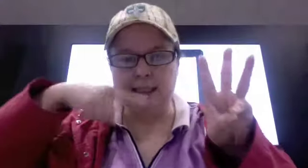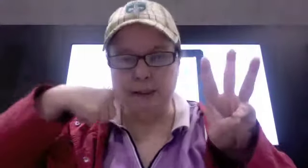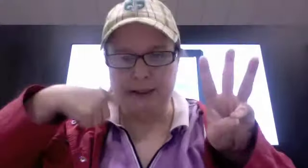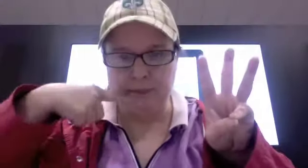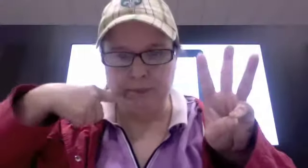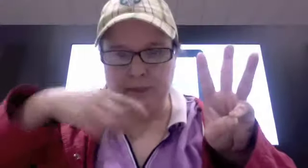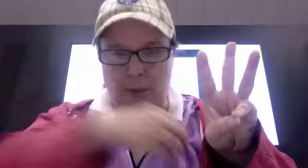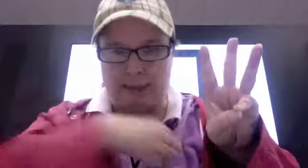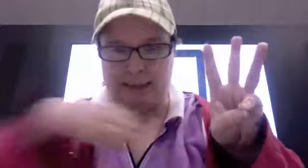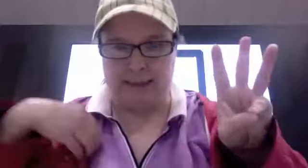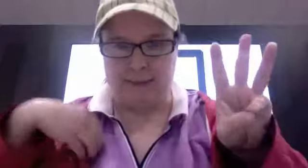it doesn't really.